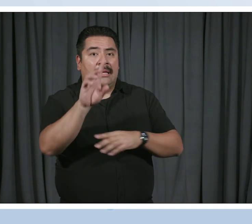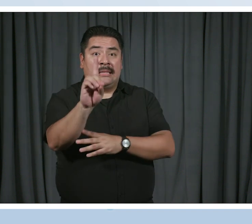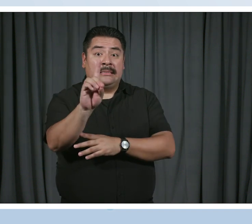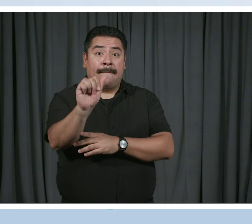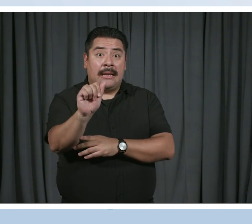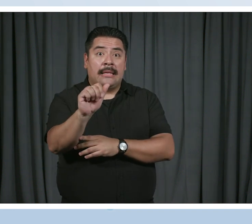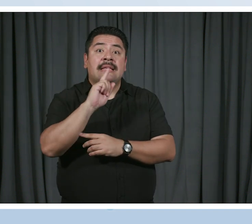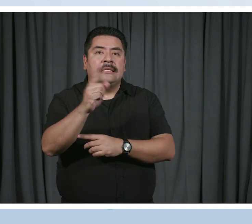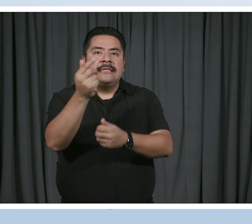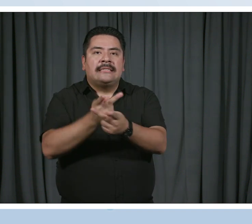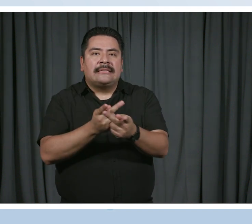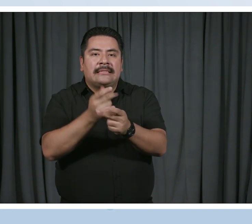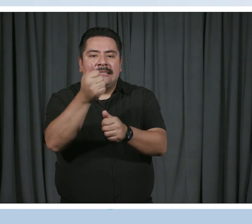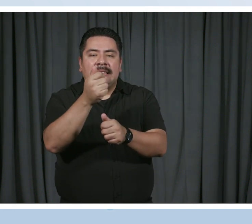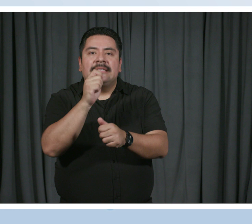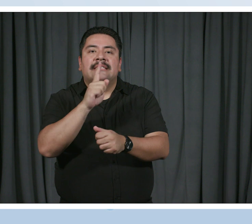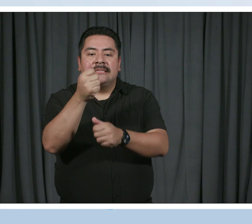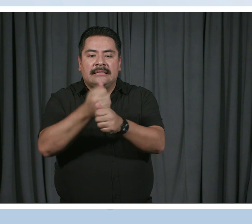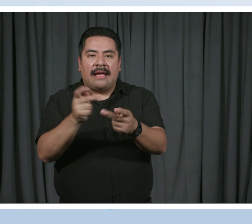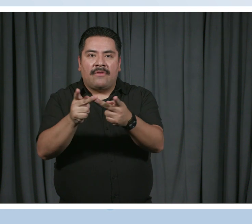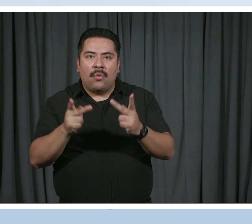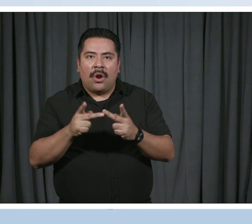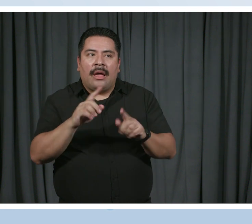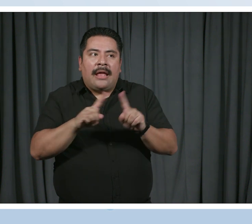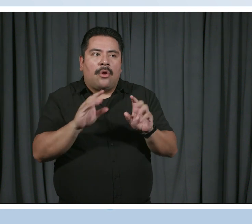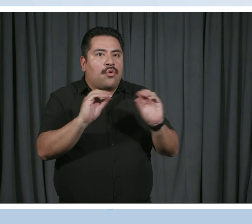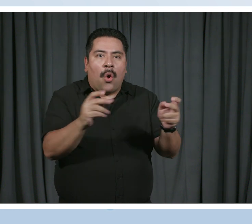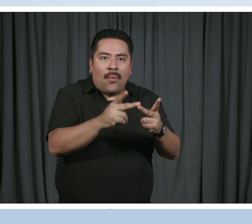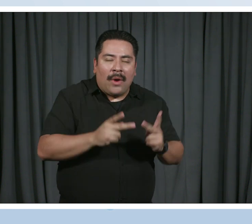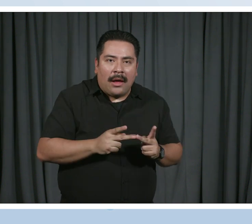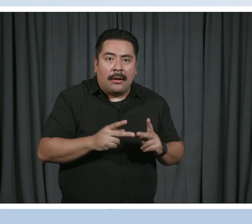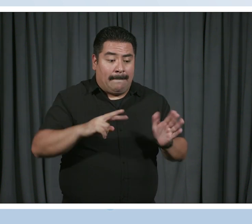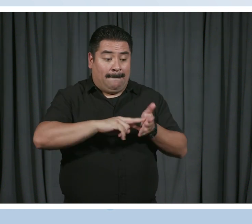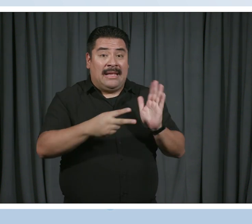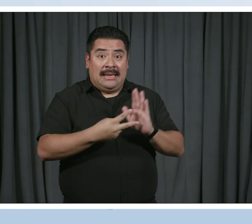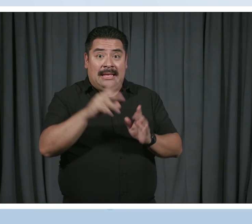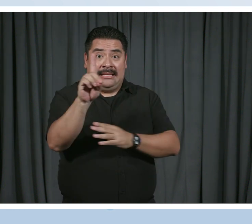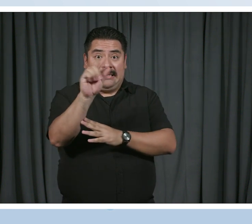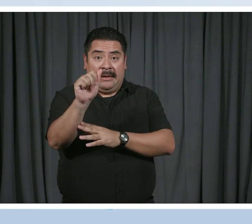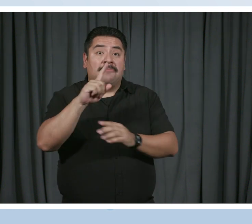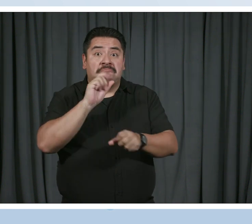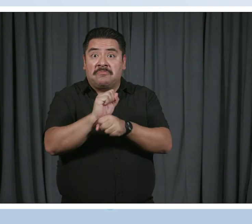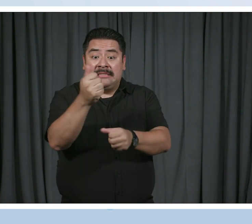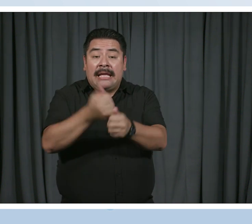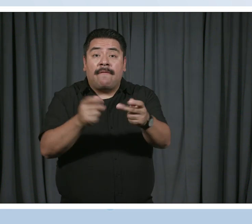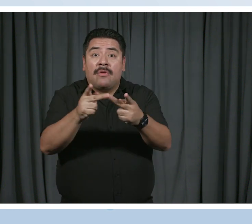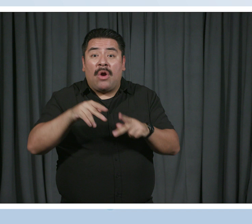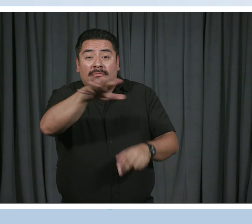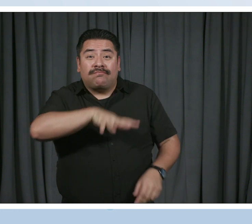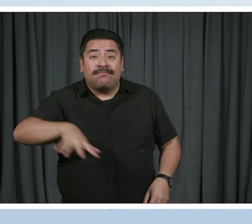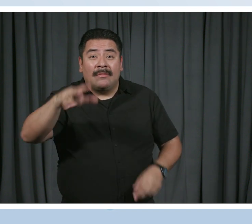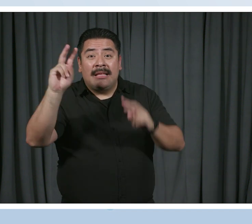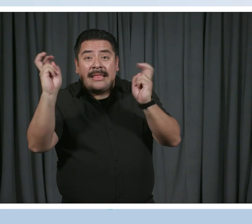and nowhere. So meaning that disability really is everywhere. We're everywhere. The themes are everywhere.